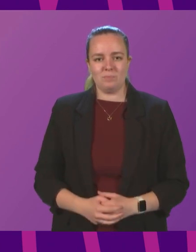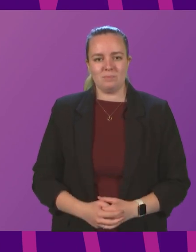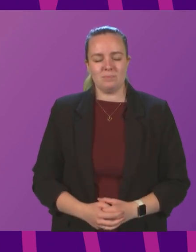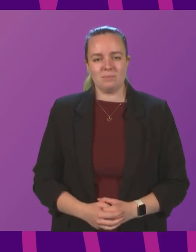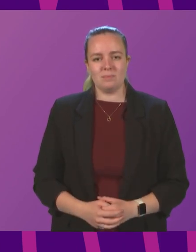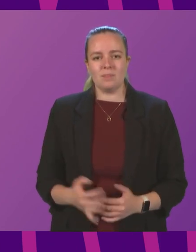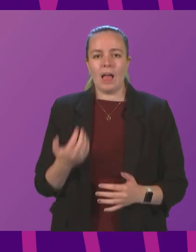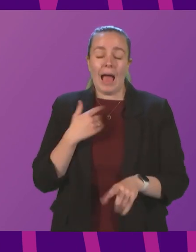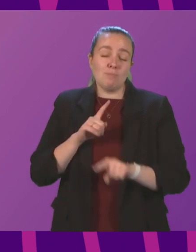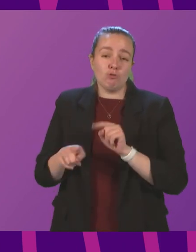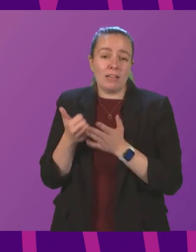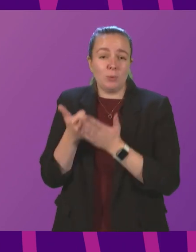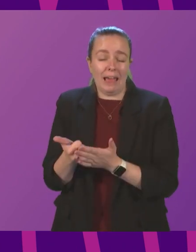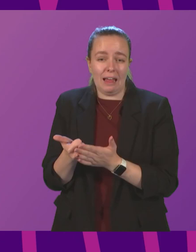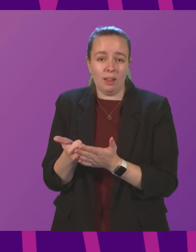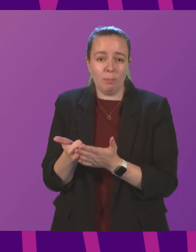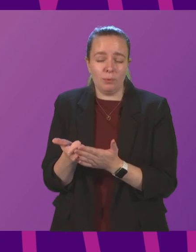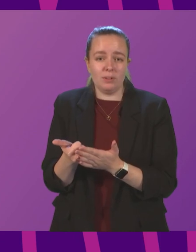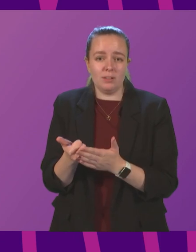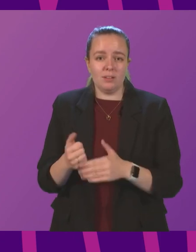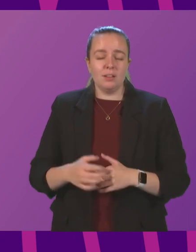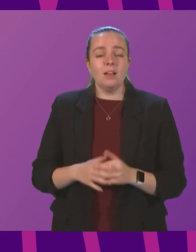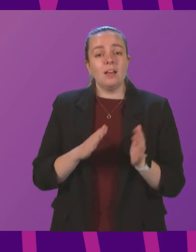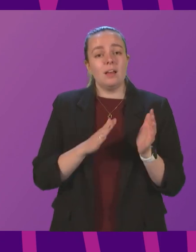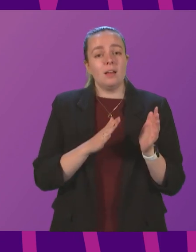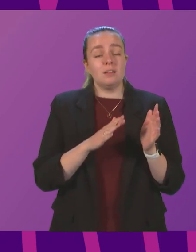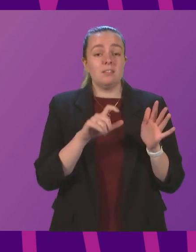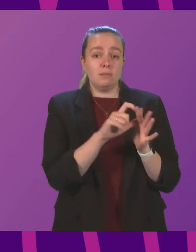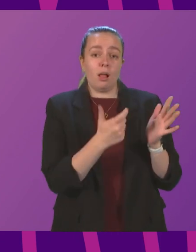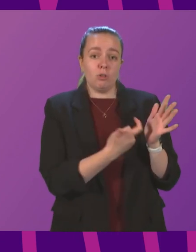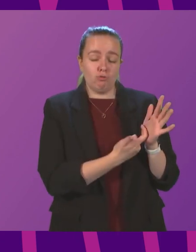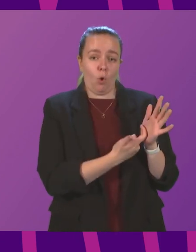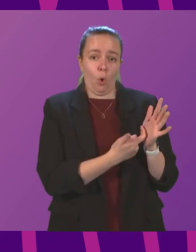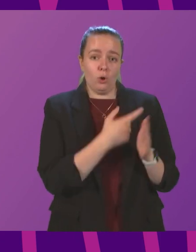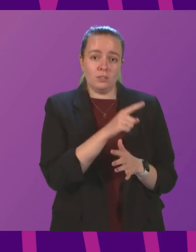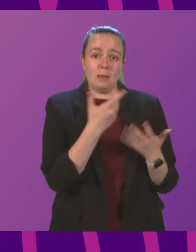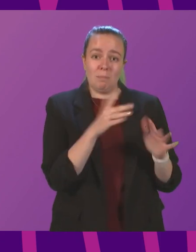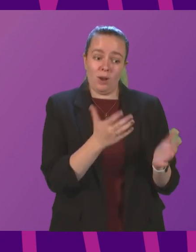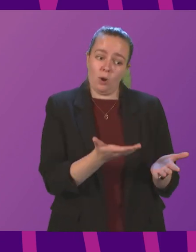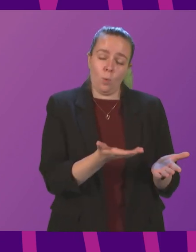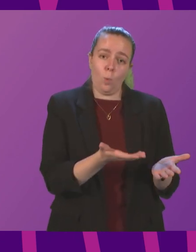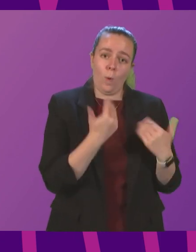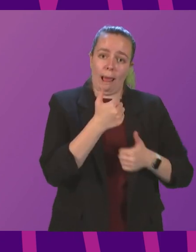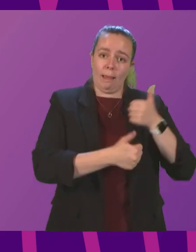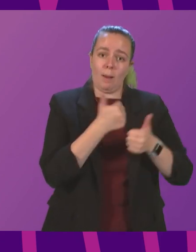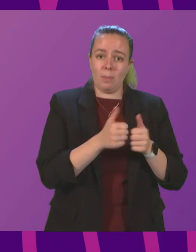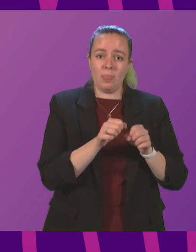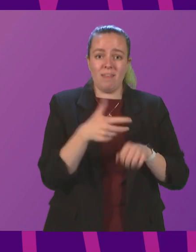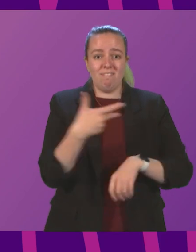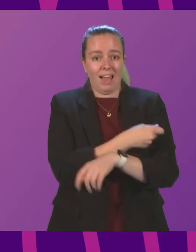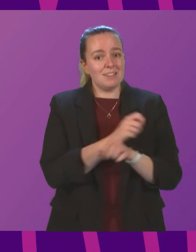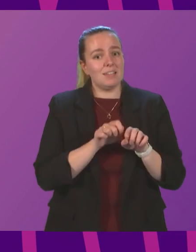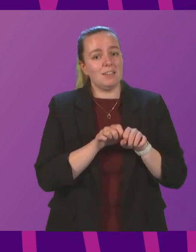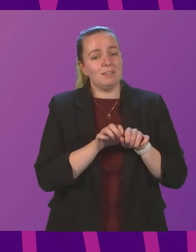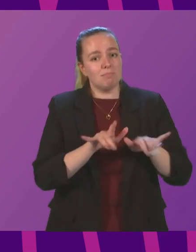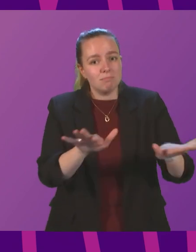So, I'm trying to be helpful here. And Mr Ross – Mr Ross has welcomed the vaccine programme rollout. How